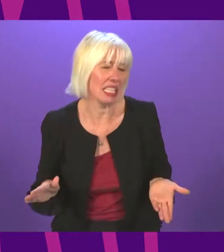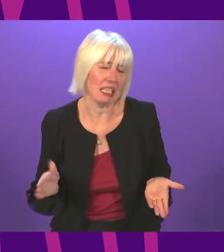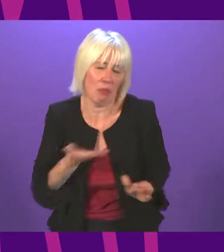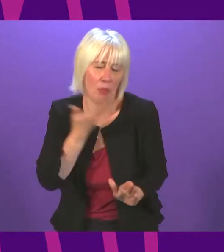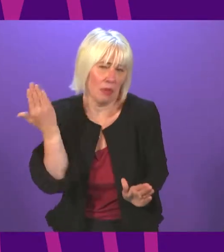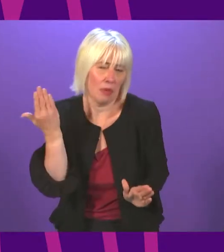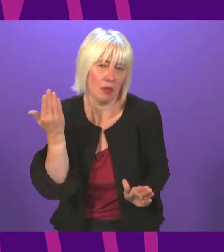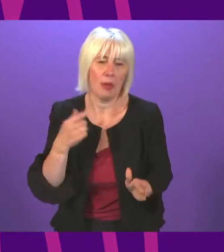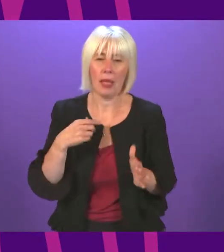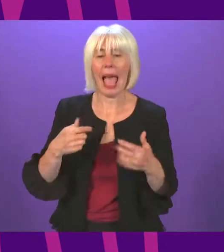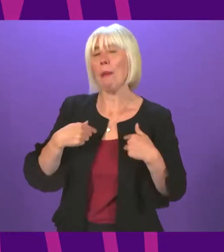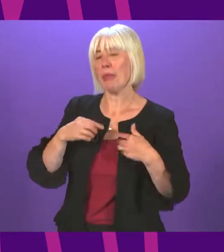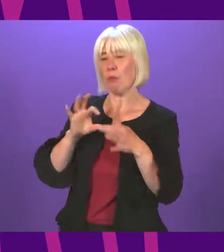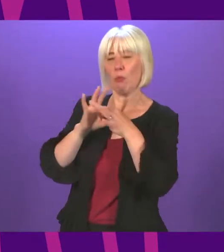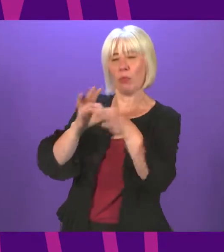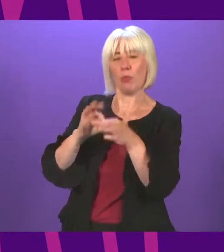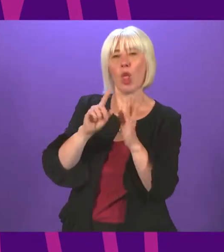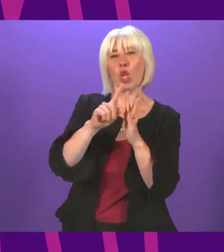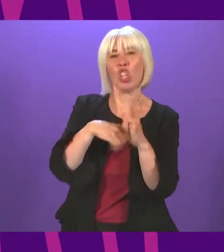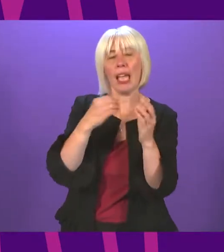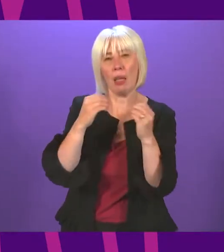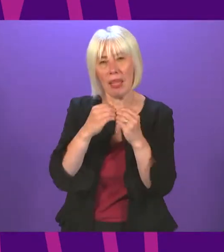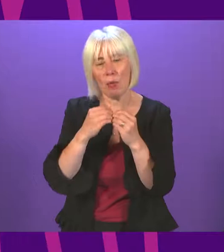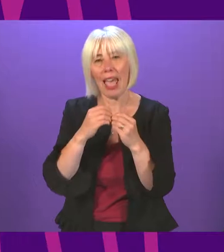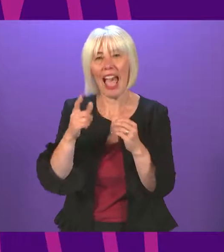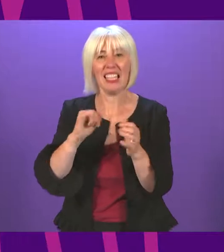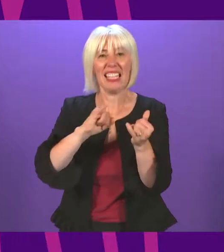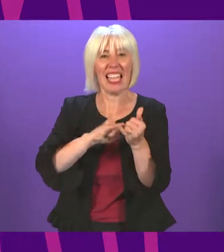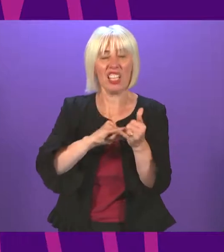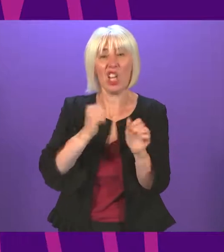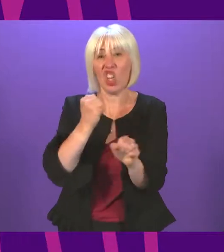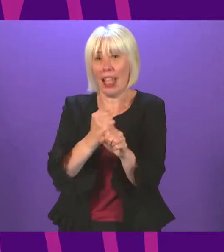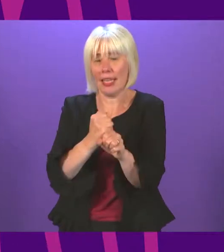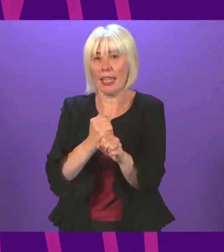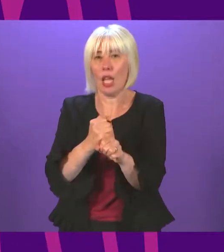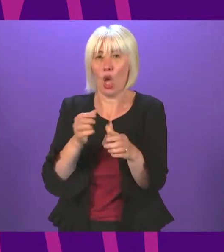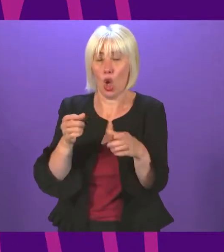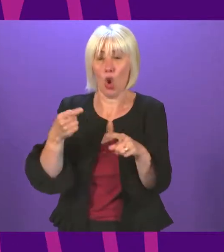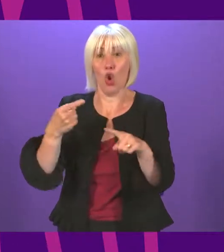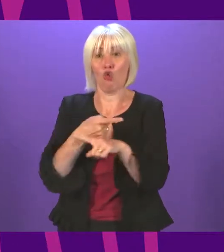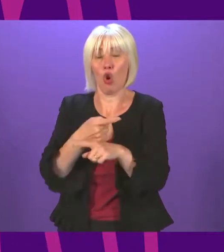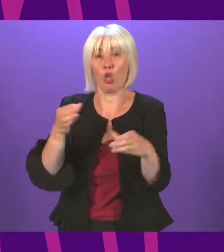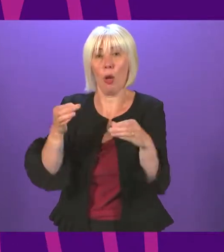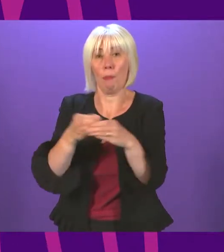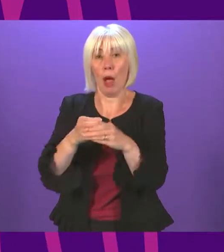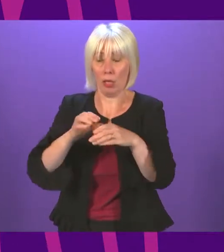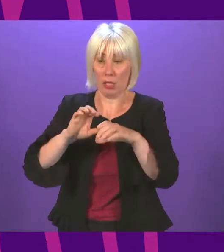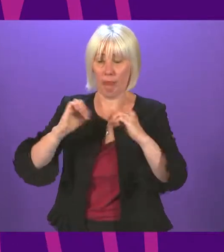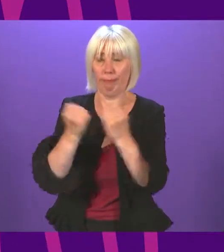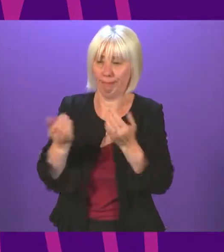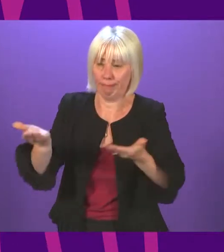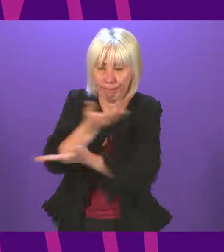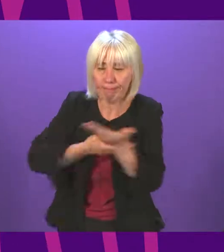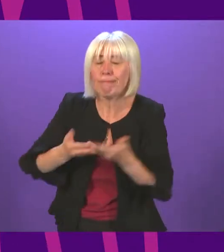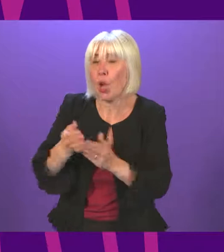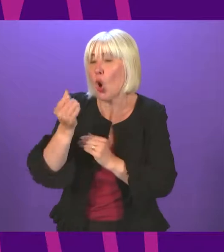closely, as I said earlier, with Jackie Bailey and Dr Sandesh Gulhani to establish a cross-party group on the condition. And we are doing this because we